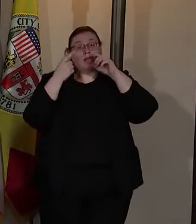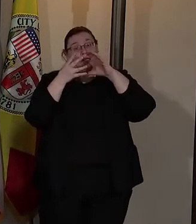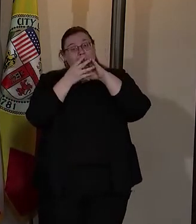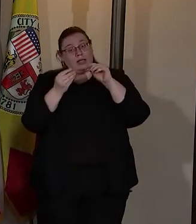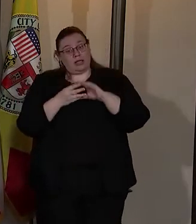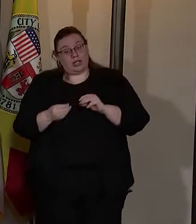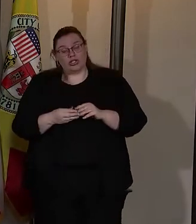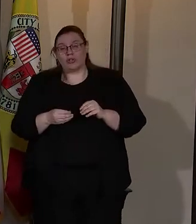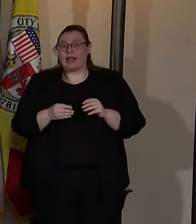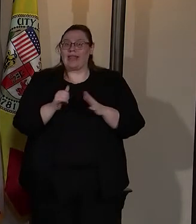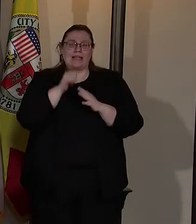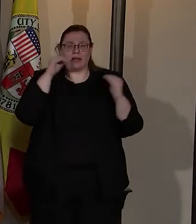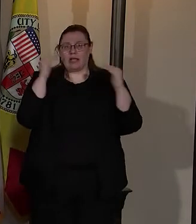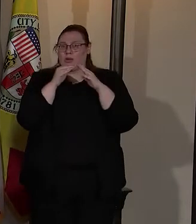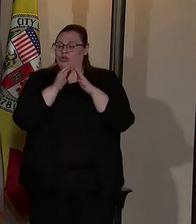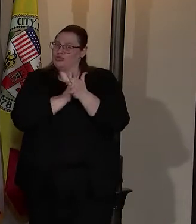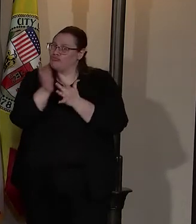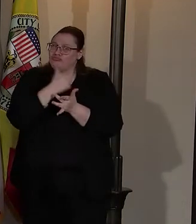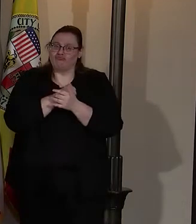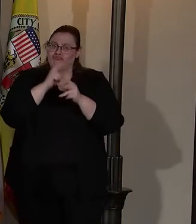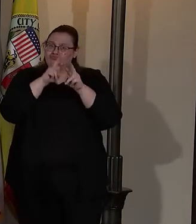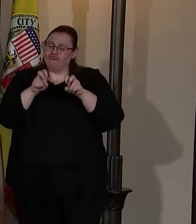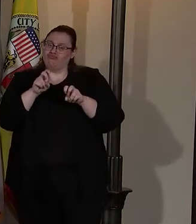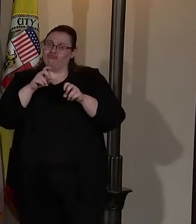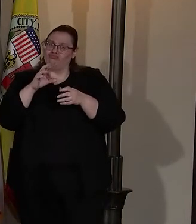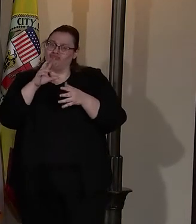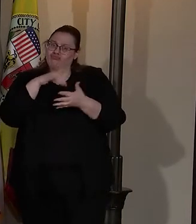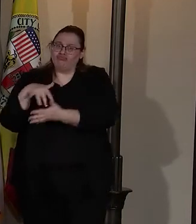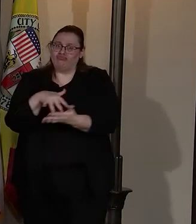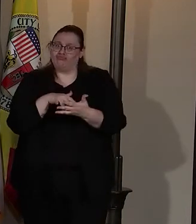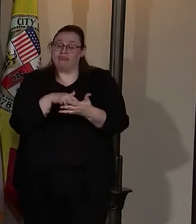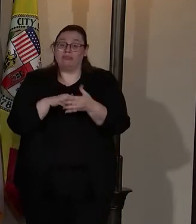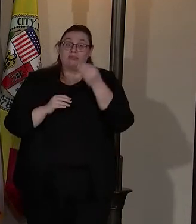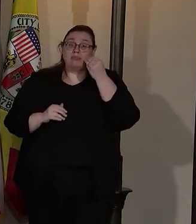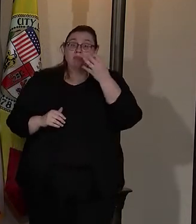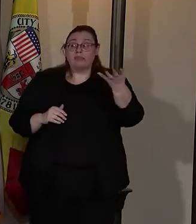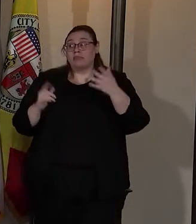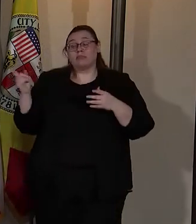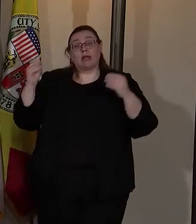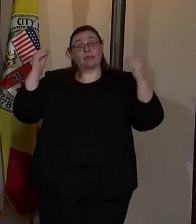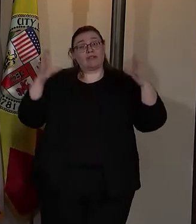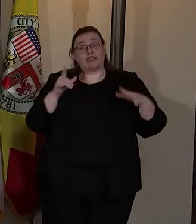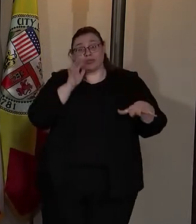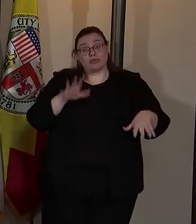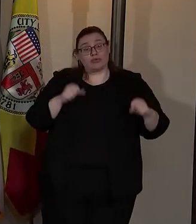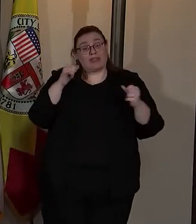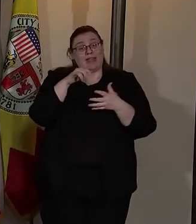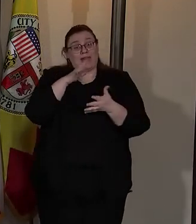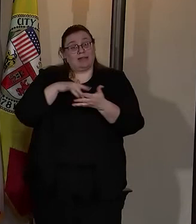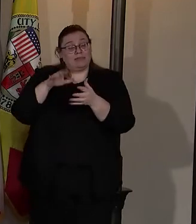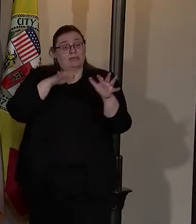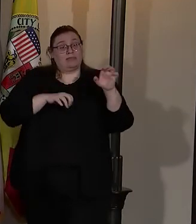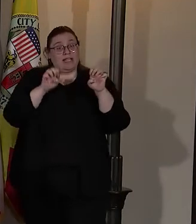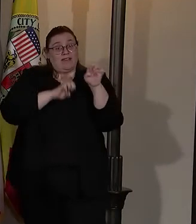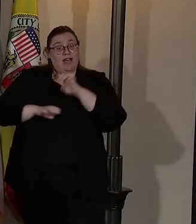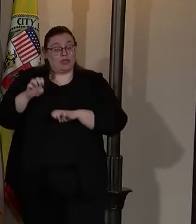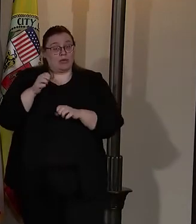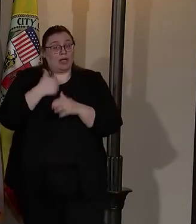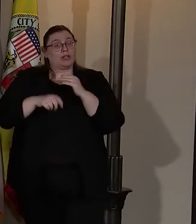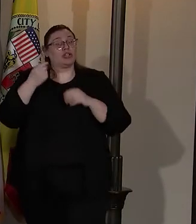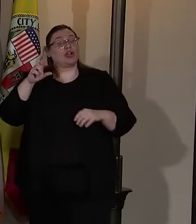do what a rigorous evaluation does. And I need you to know that the professors who did this evaluation under Dr. Leap's